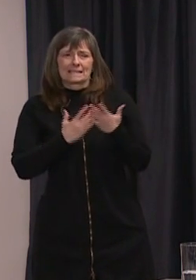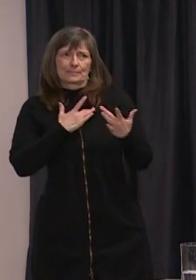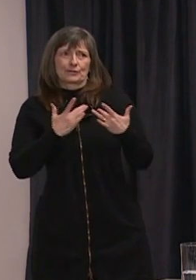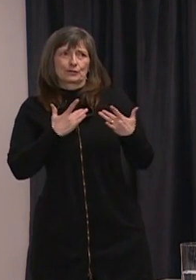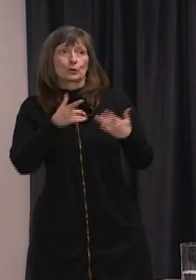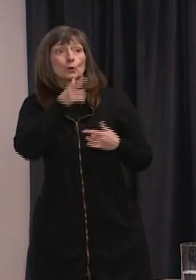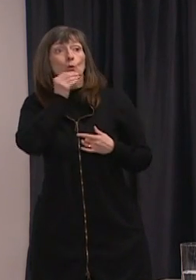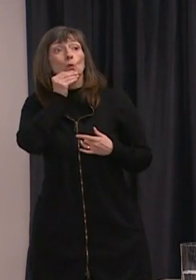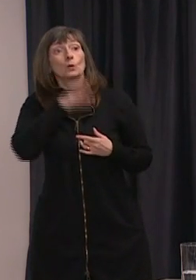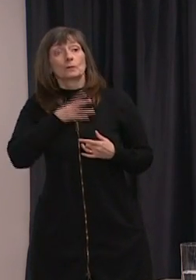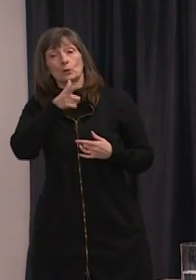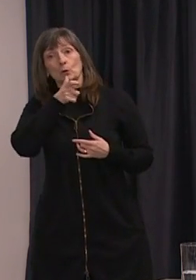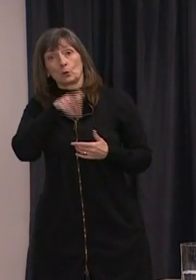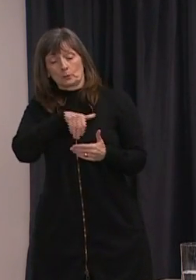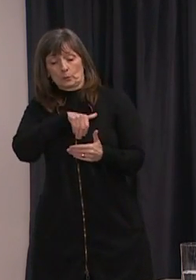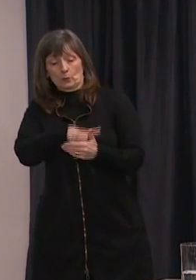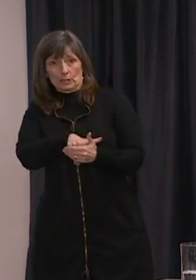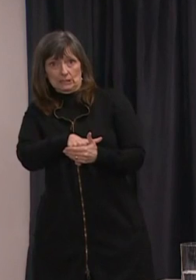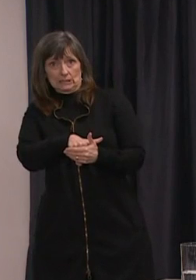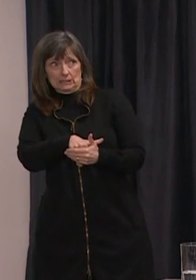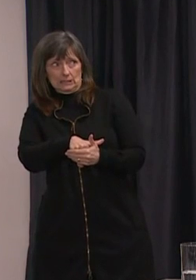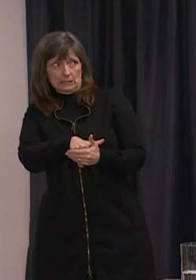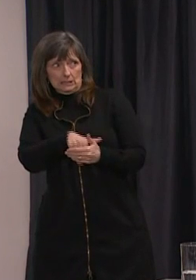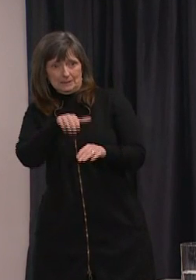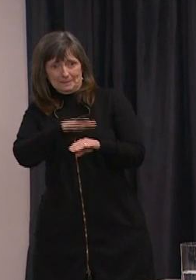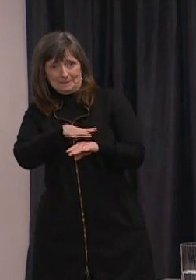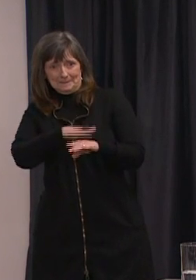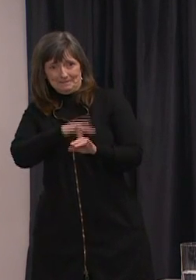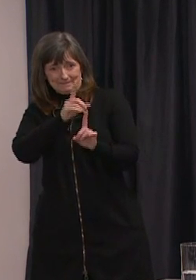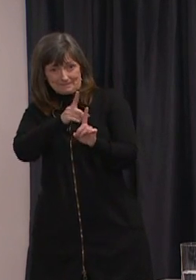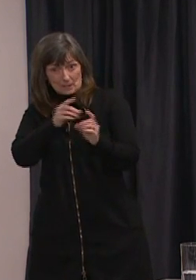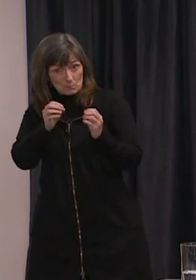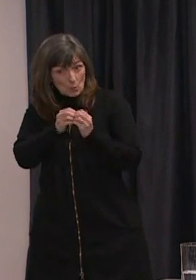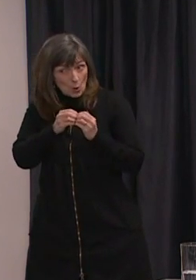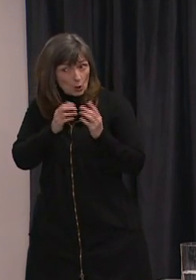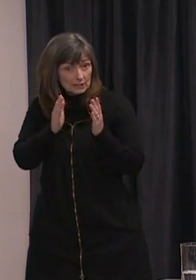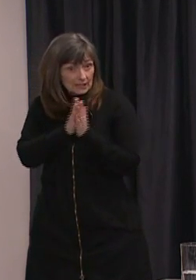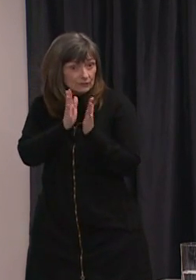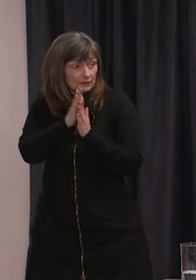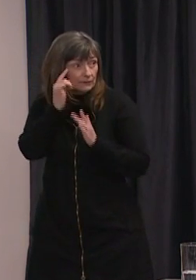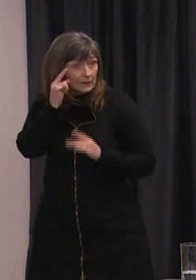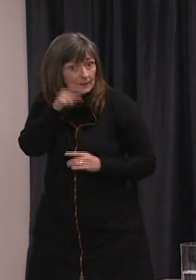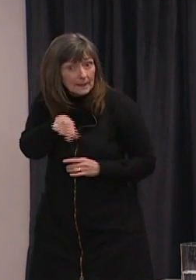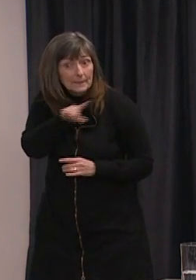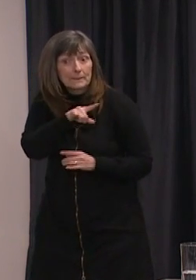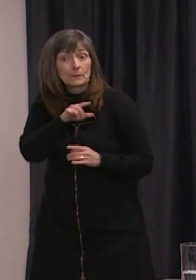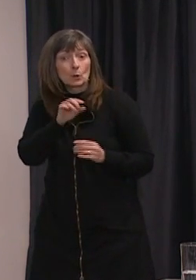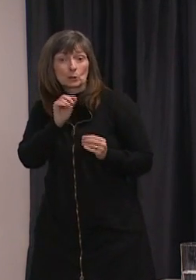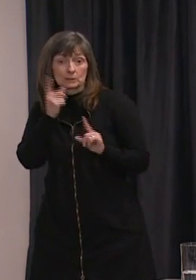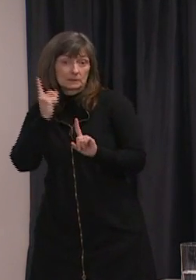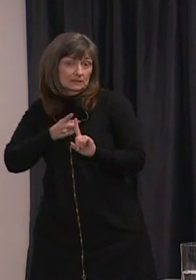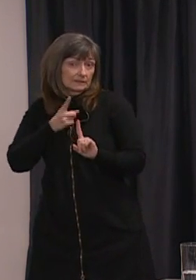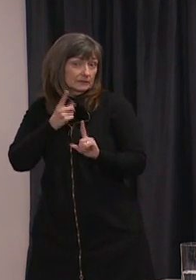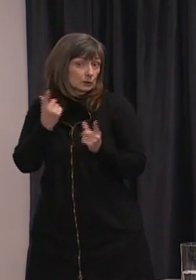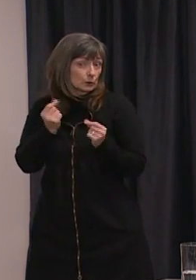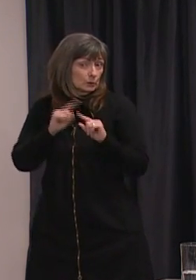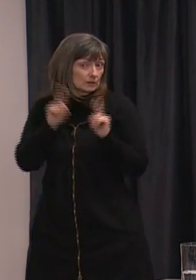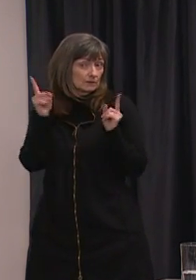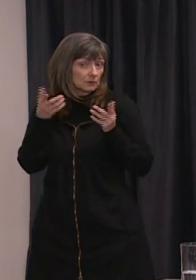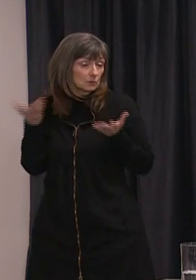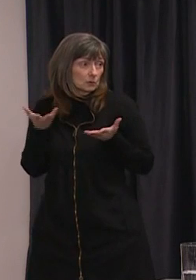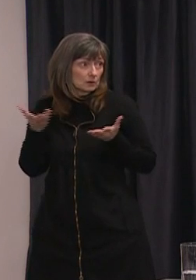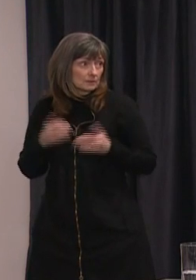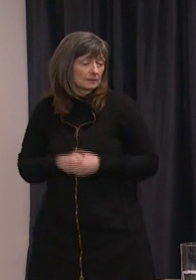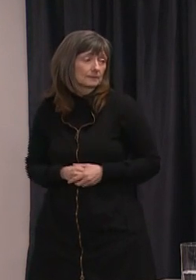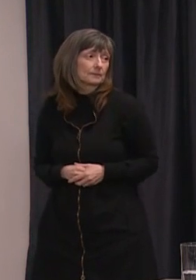women uh they haven't heard any advice what is their risk level from coronavirus and is there anything in particular they should be doing in order to